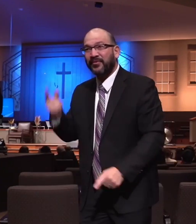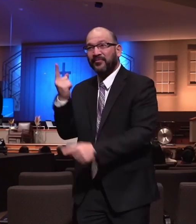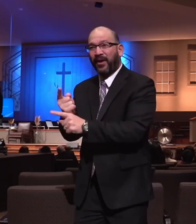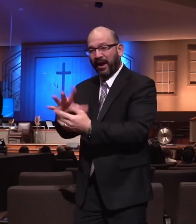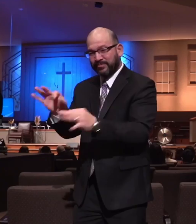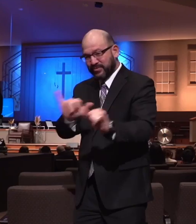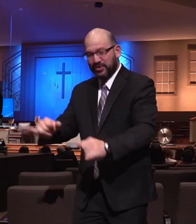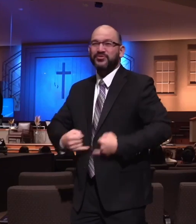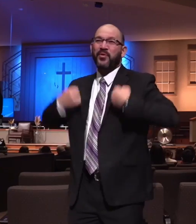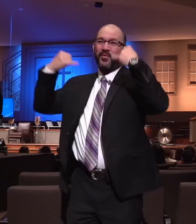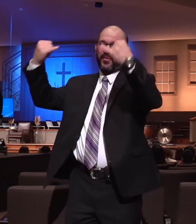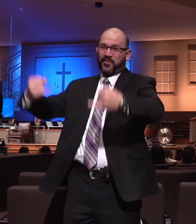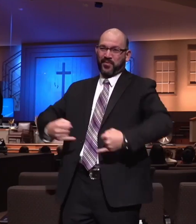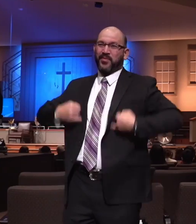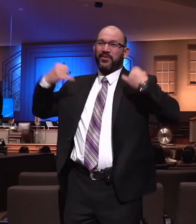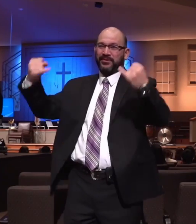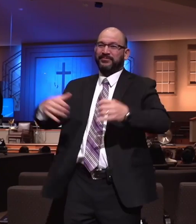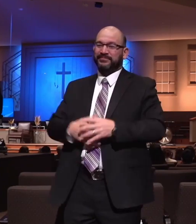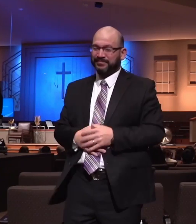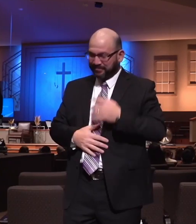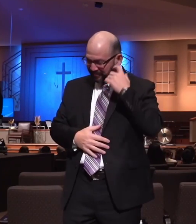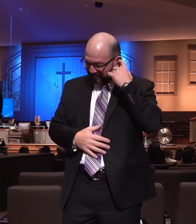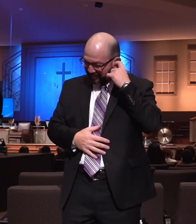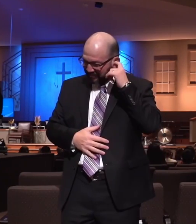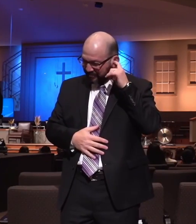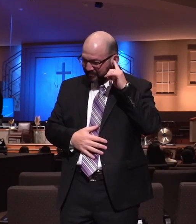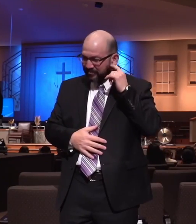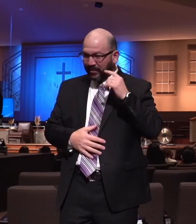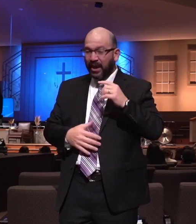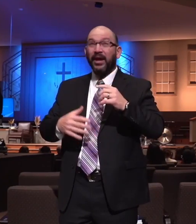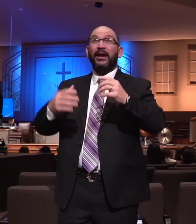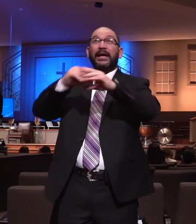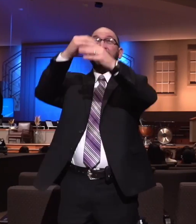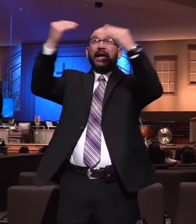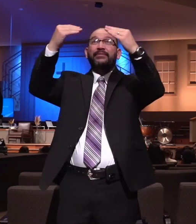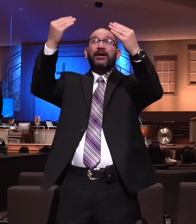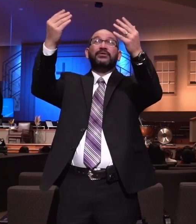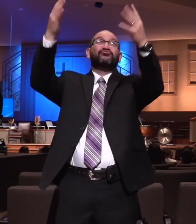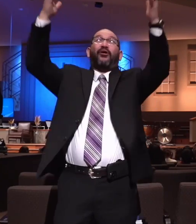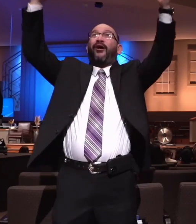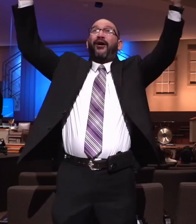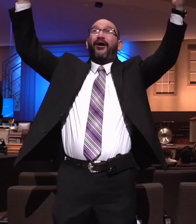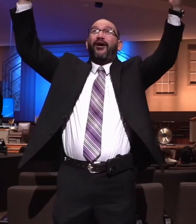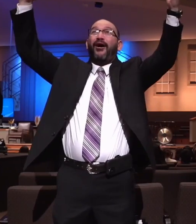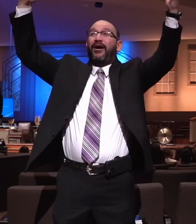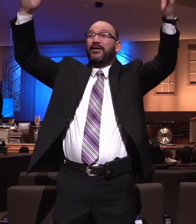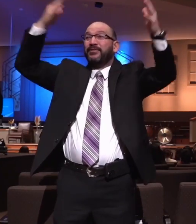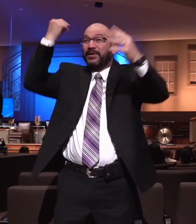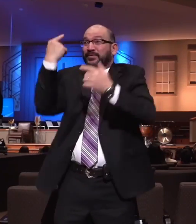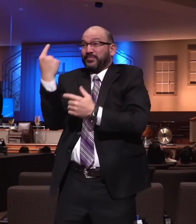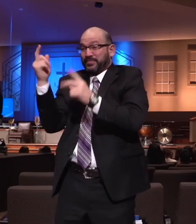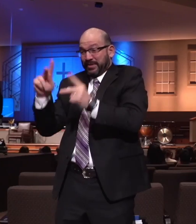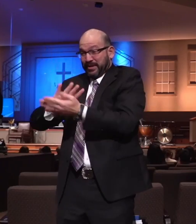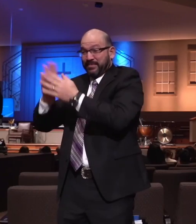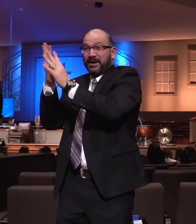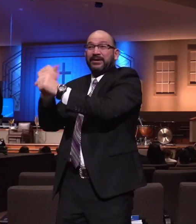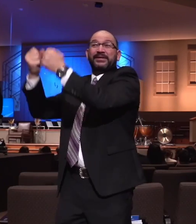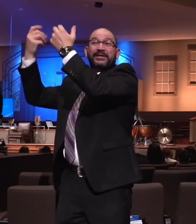kind of rejoicing. They rejoice in heaven about it. We ought to rejoice here on earth about it. And so we see tonight